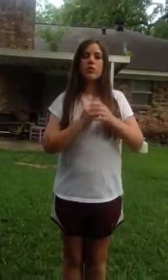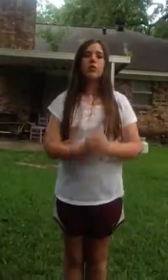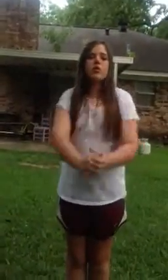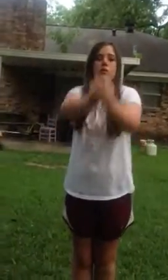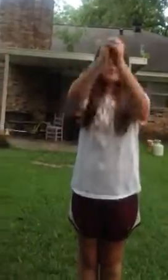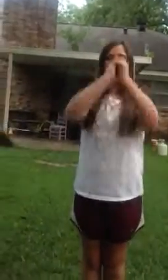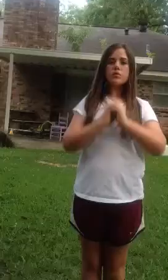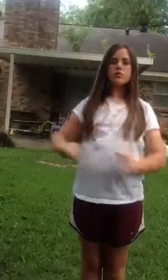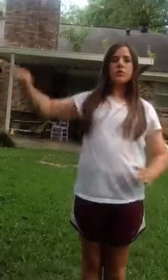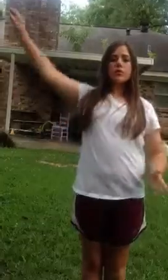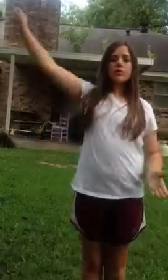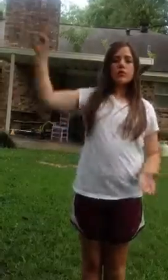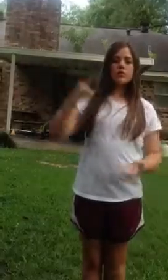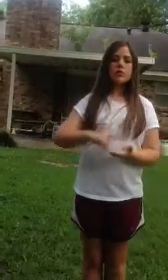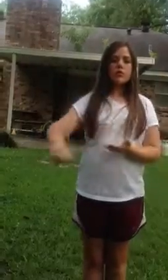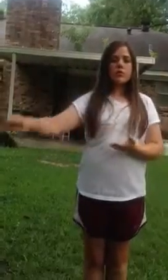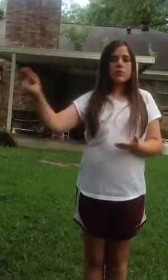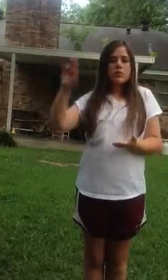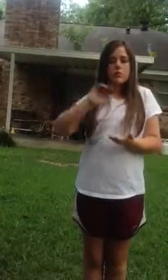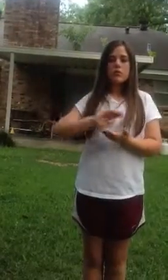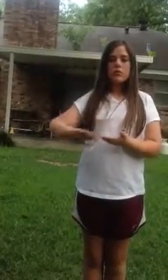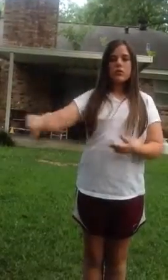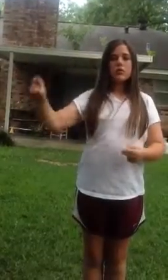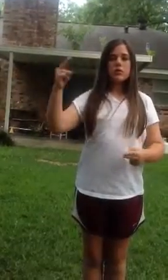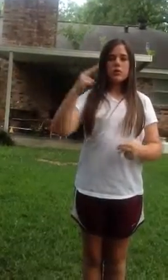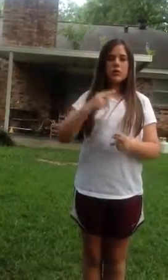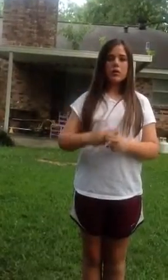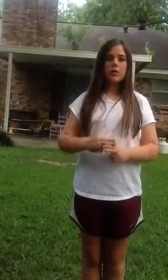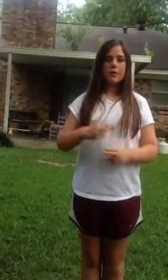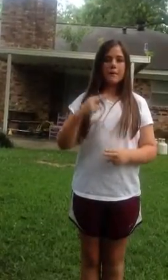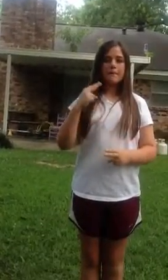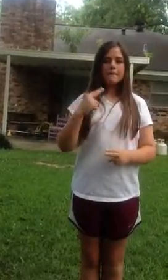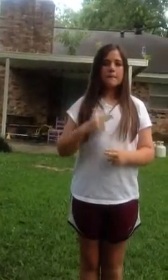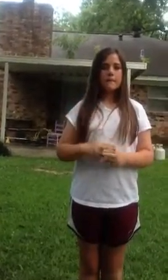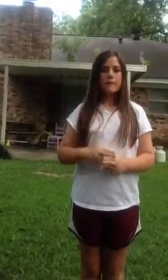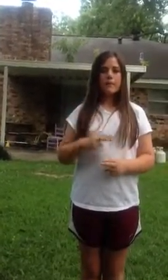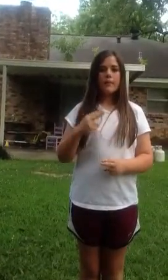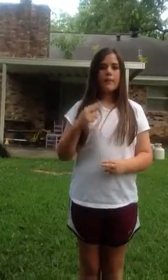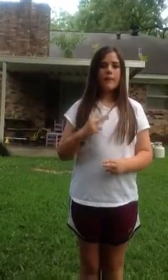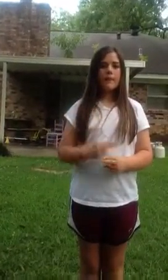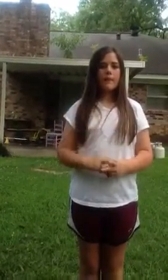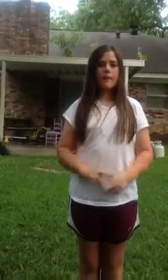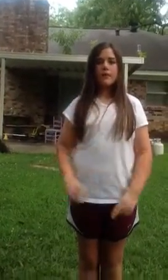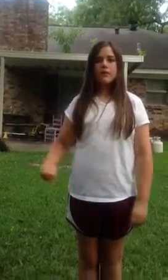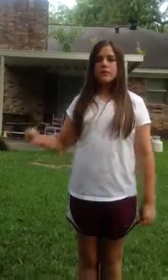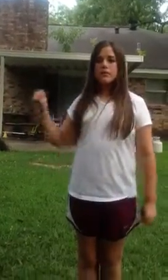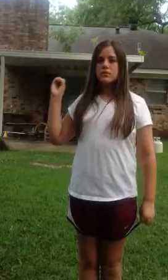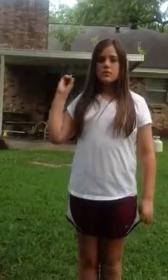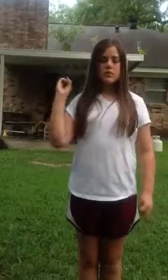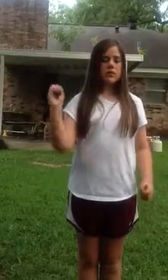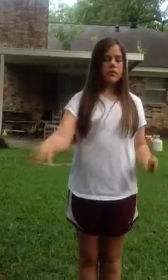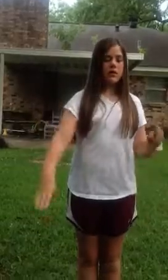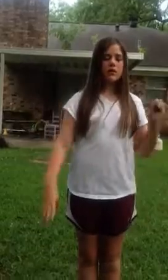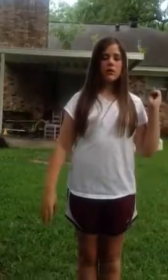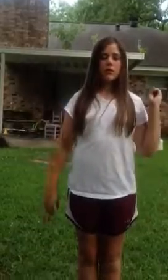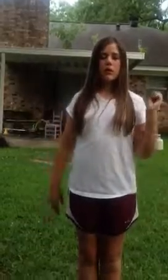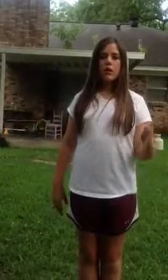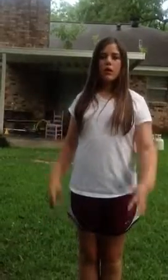worship Your holy name. Say, I've never